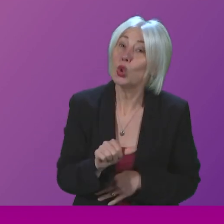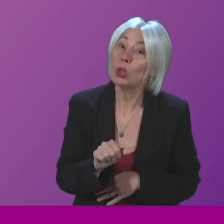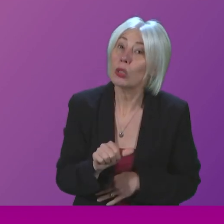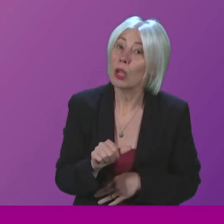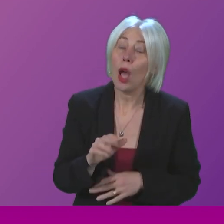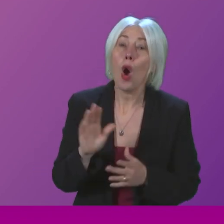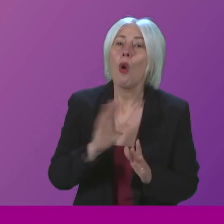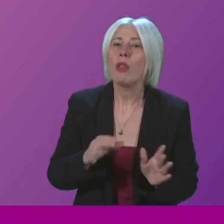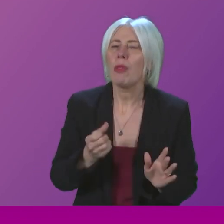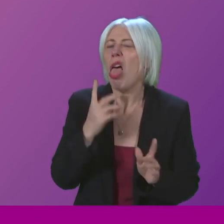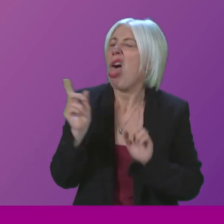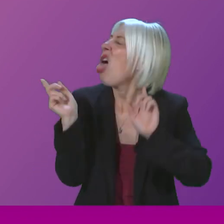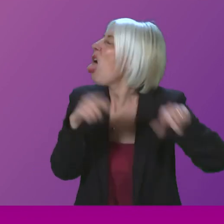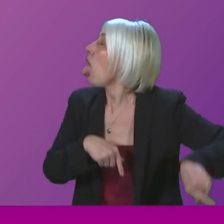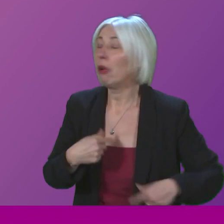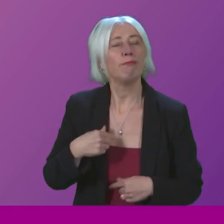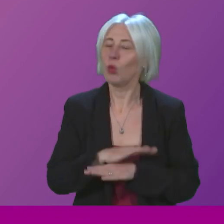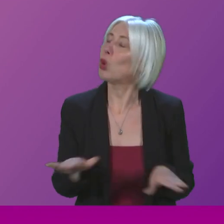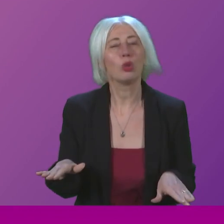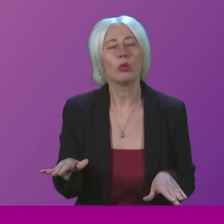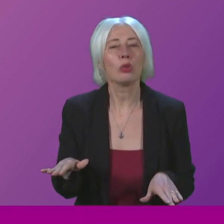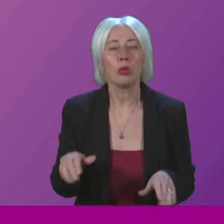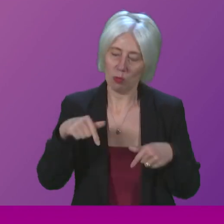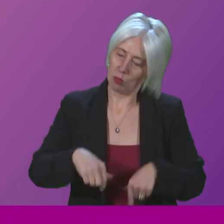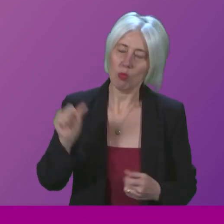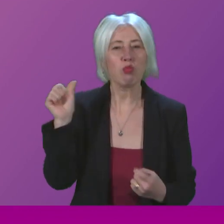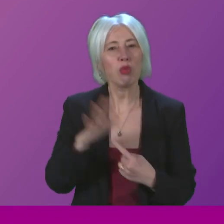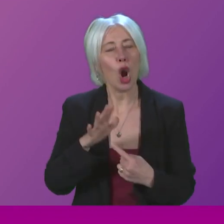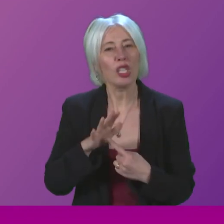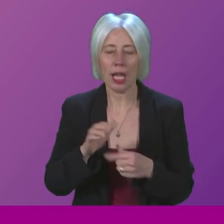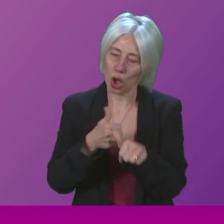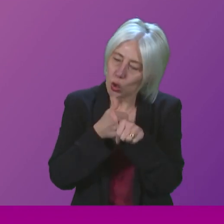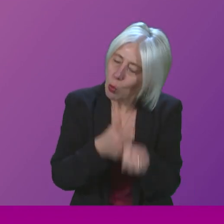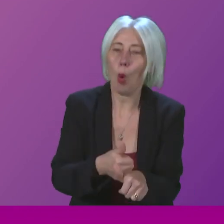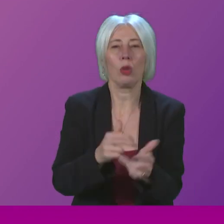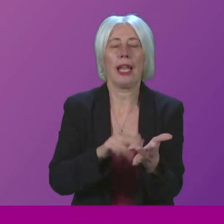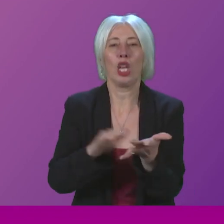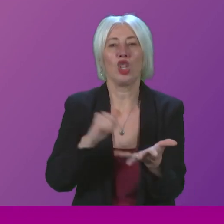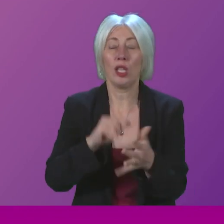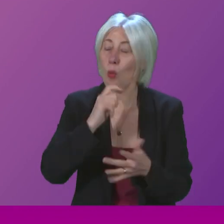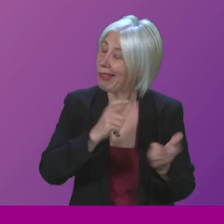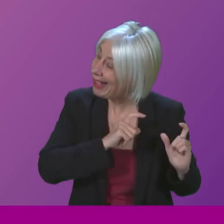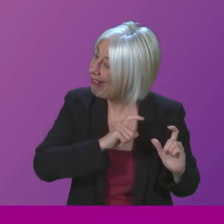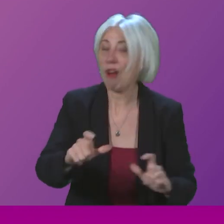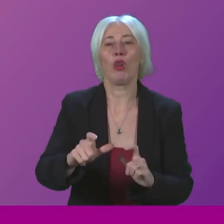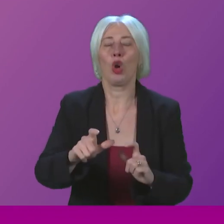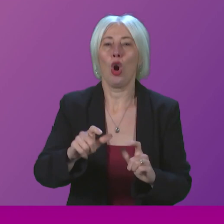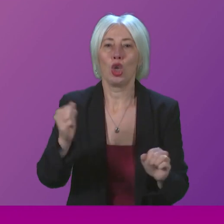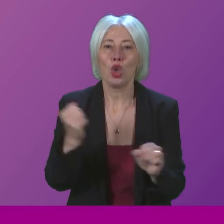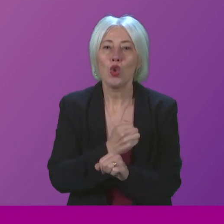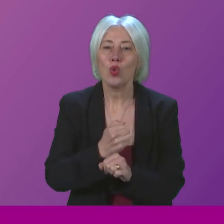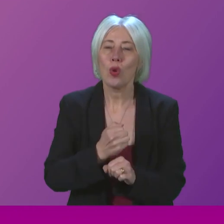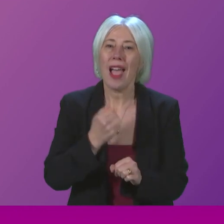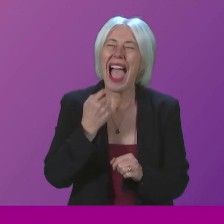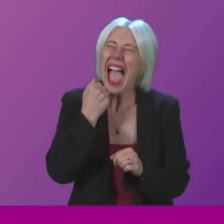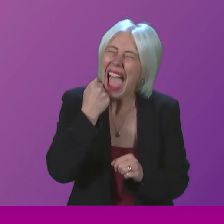we will not shy away from that. But this government prioritises and supports the National Health Service, and we will continue to do so each and